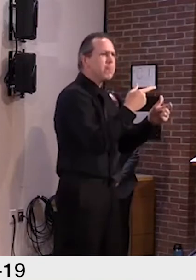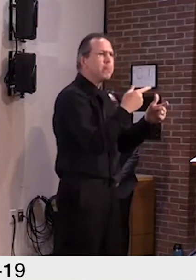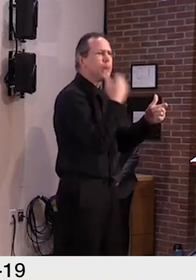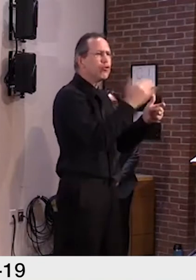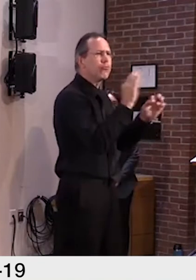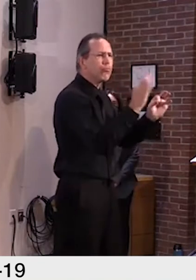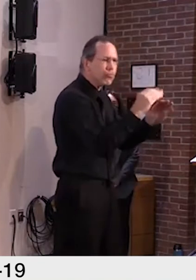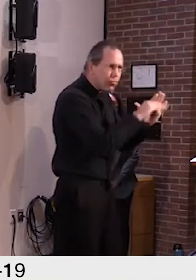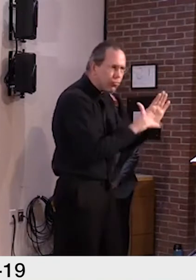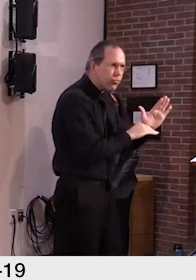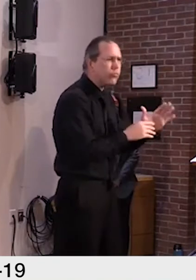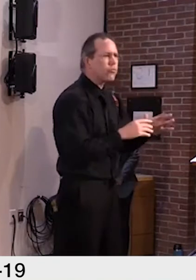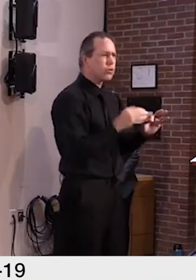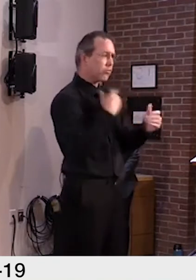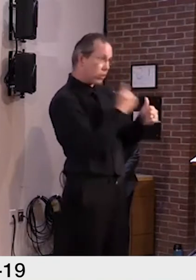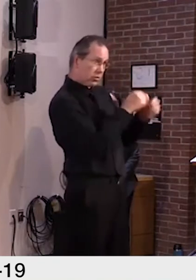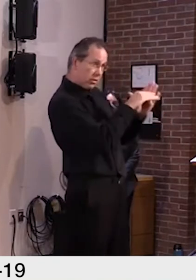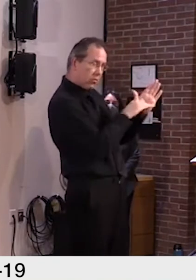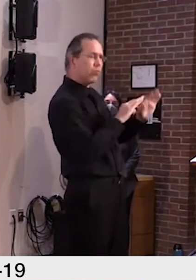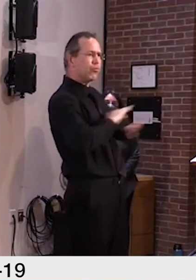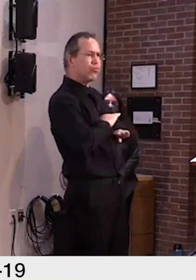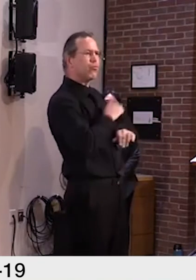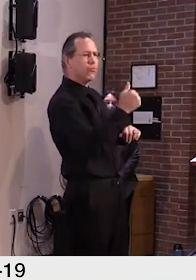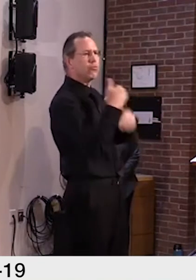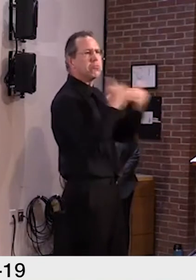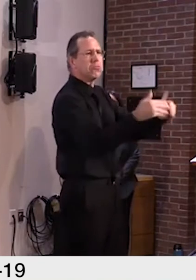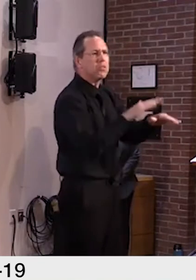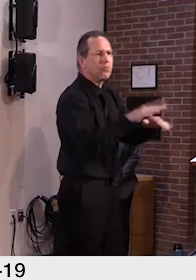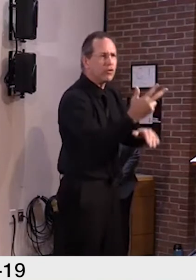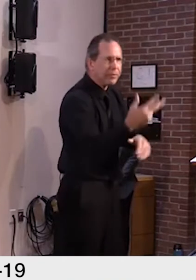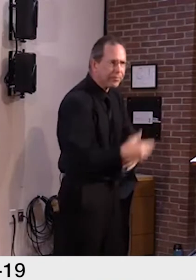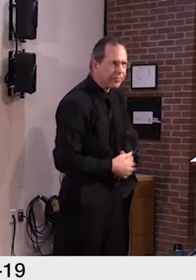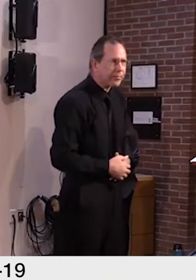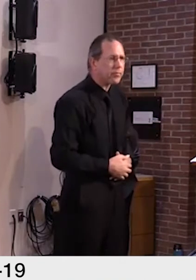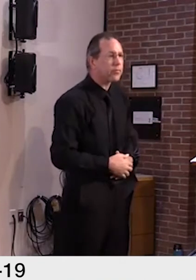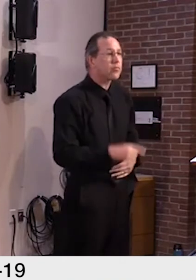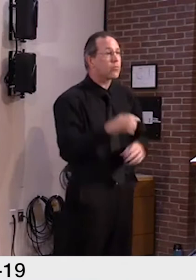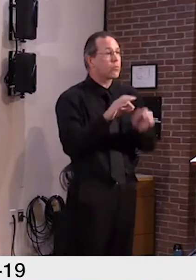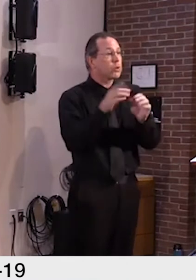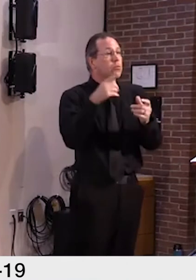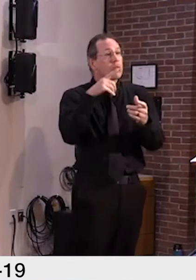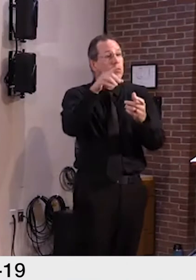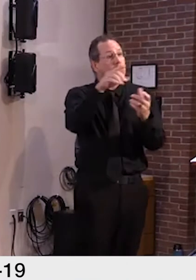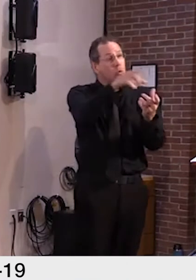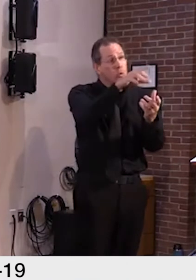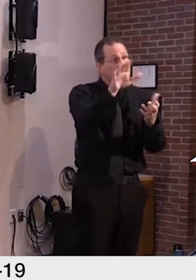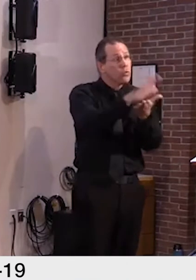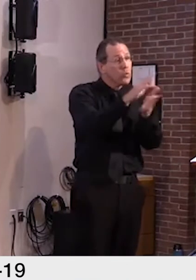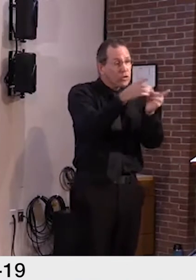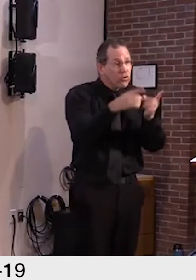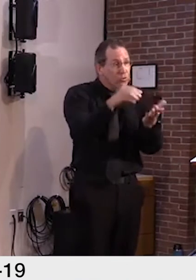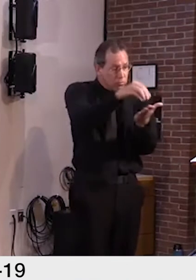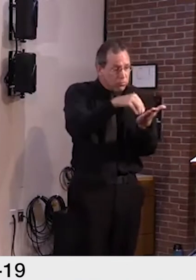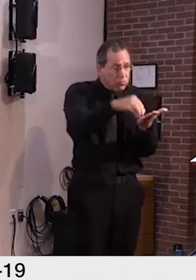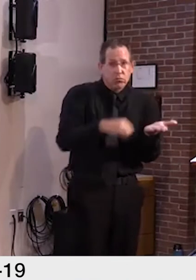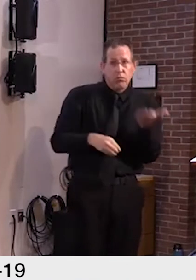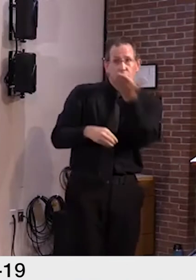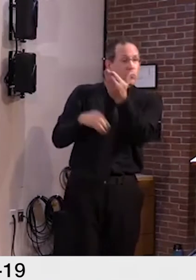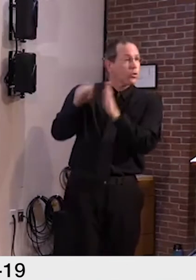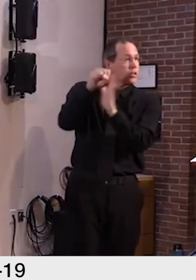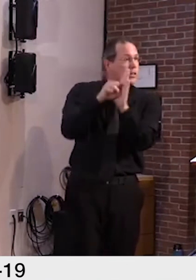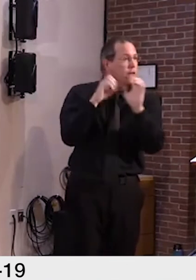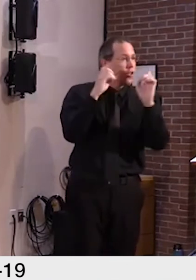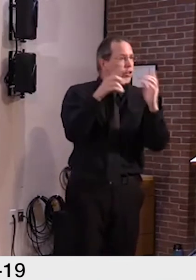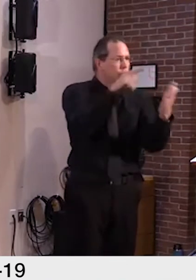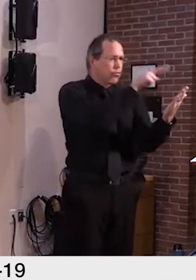When schools operationalize our guidance and questions around implementation come up, we usually publish clarification to our guidance in the form